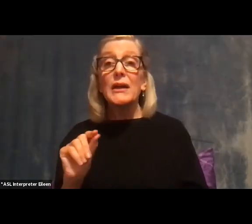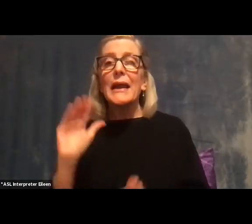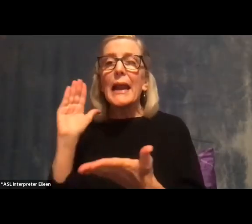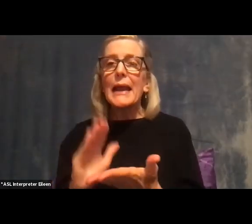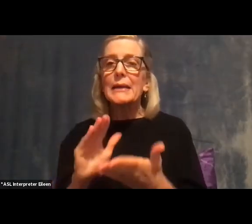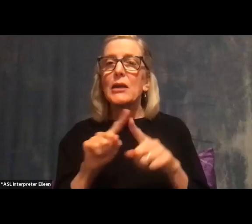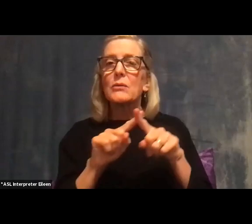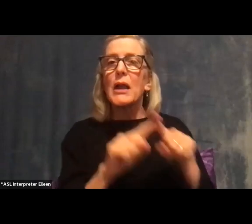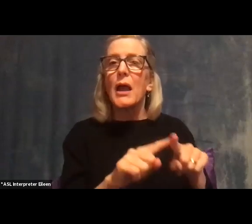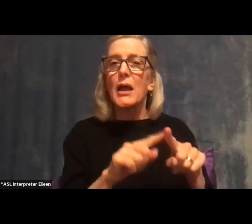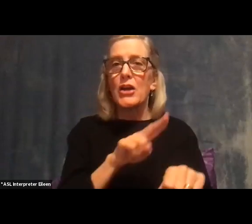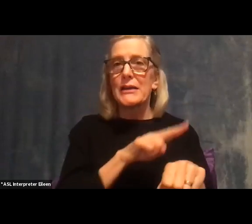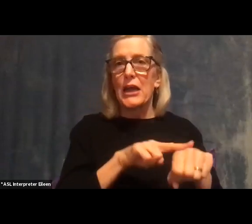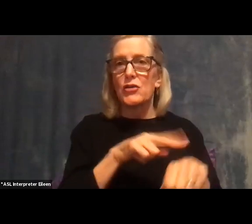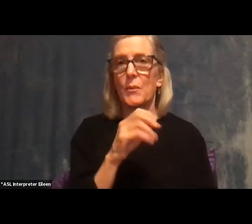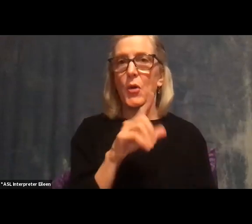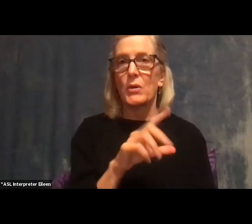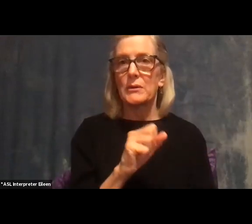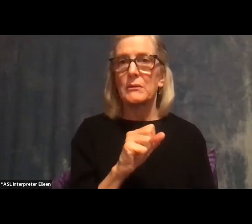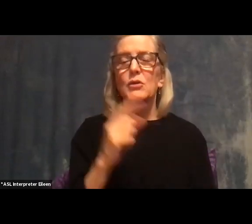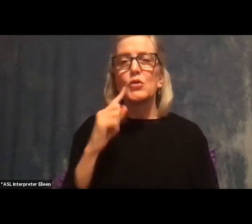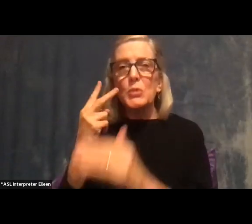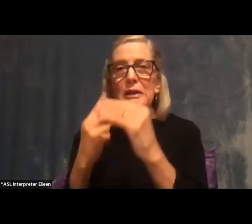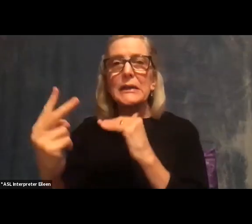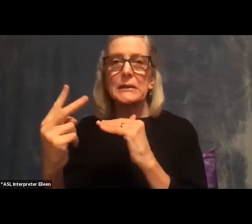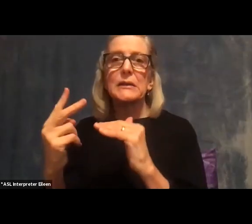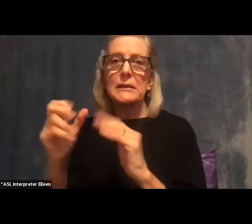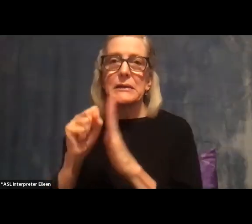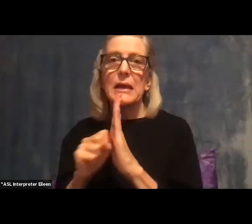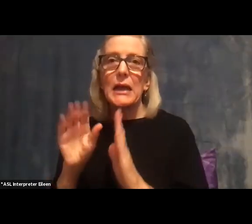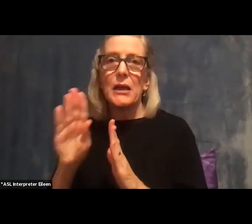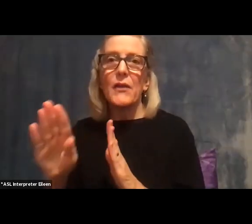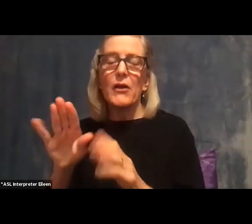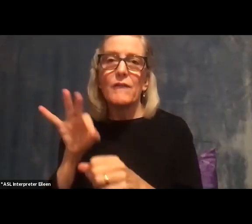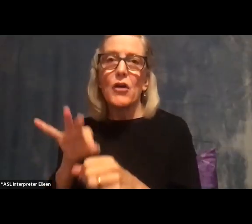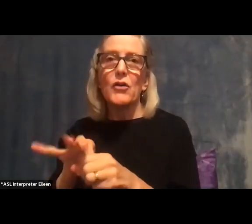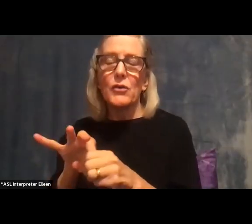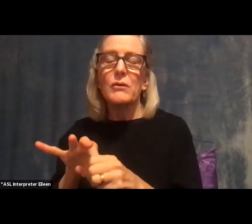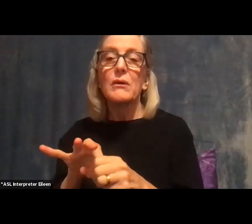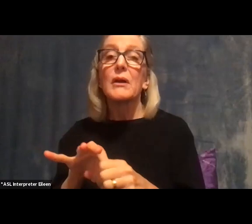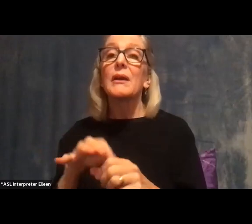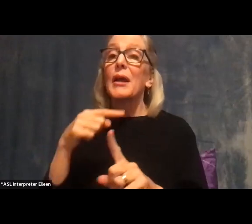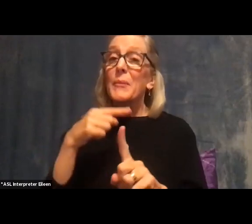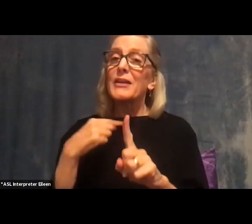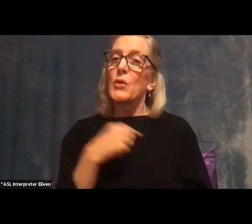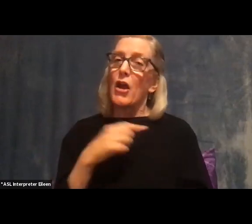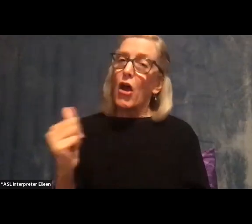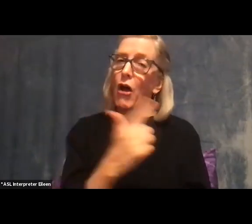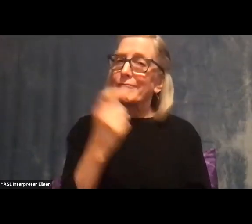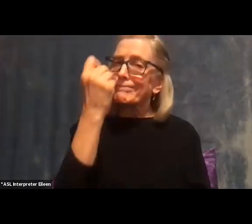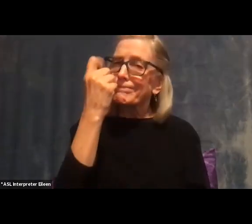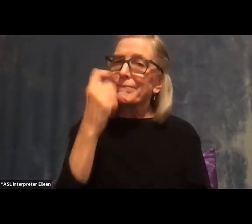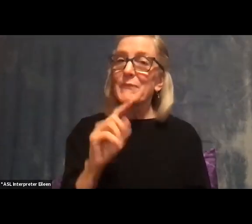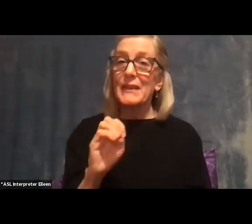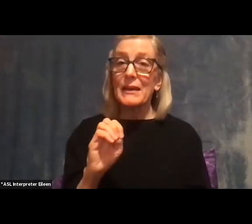outcomes. And generally we're all just much more conscious of the electoral college and that it's electoral college, not the popular vote that that determines the winner.